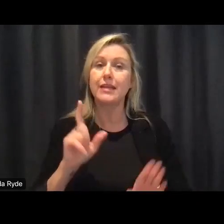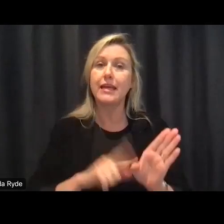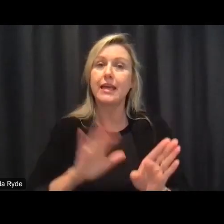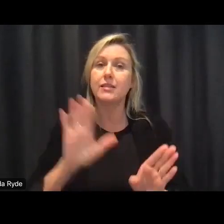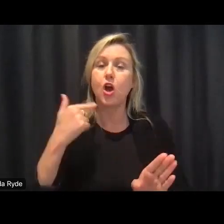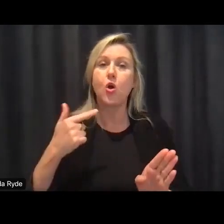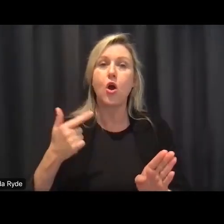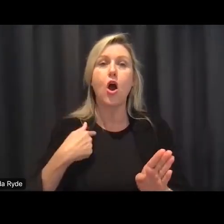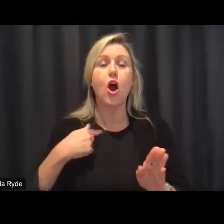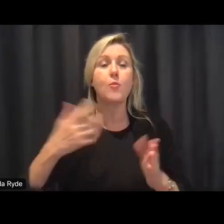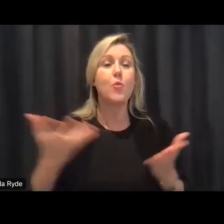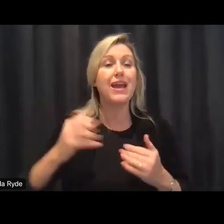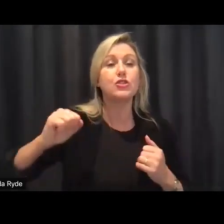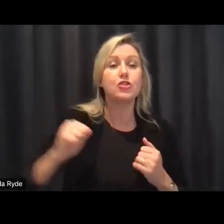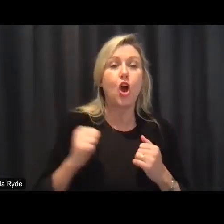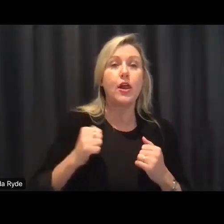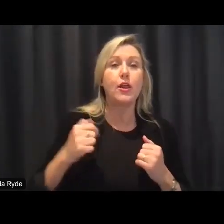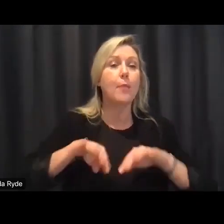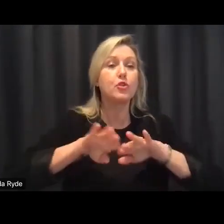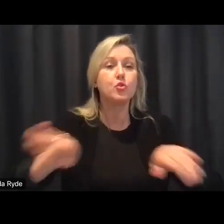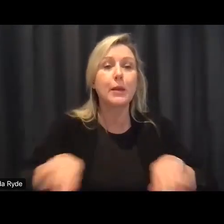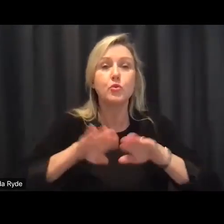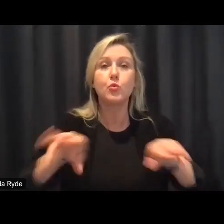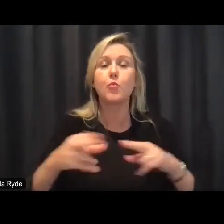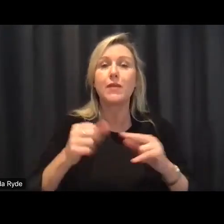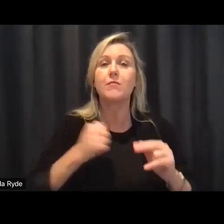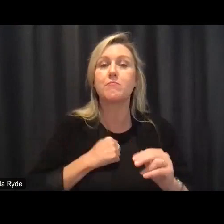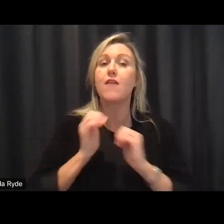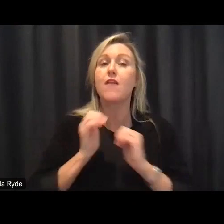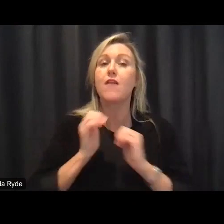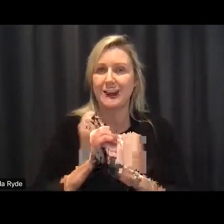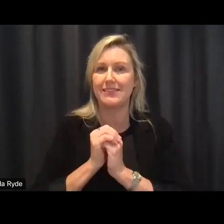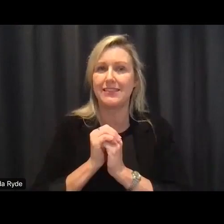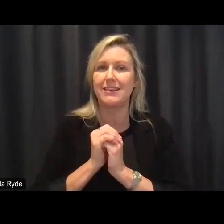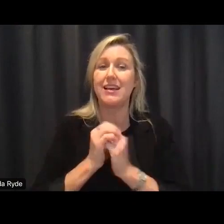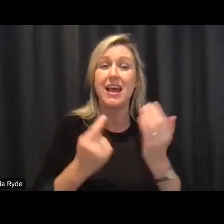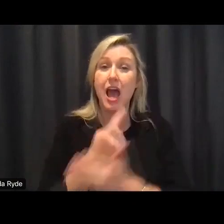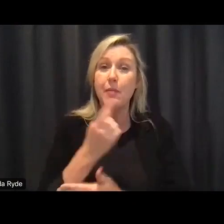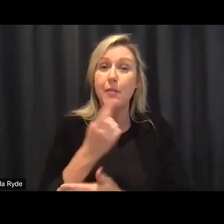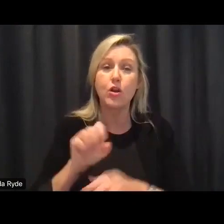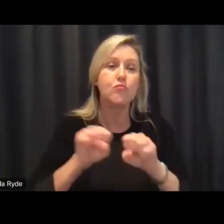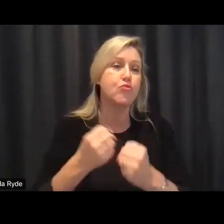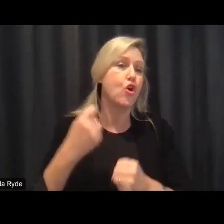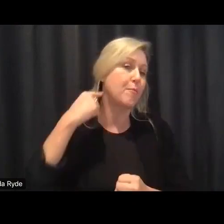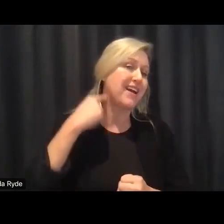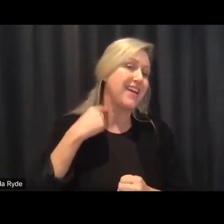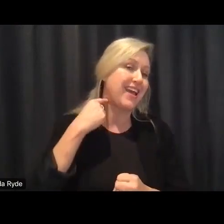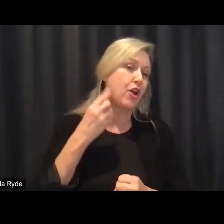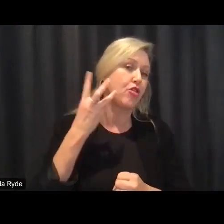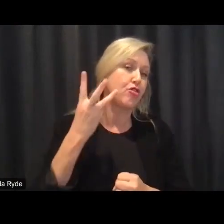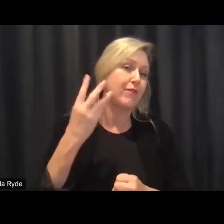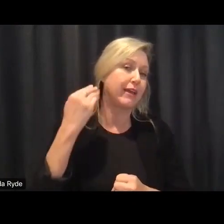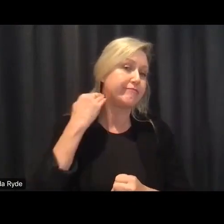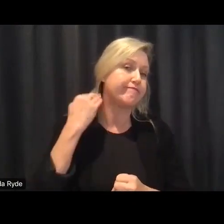in scotland i broke my neck in three places i've used a wheelchair ever